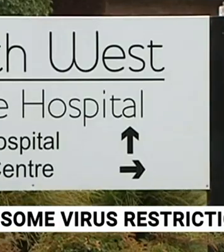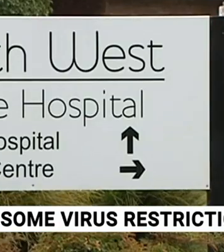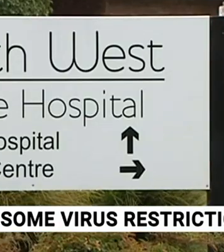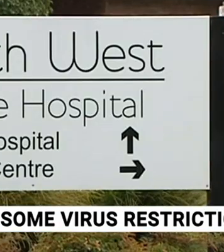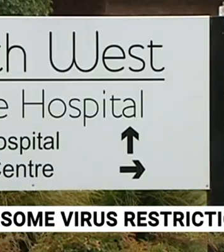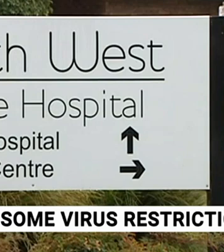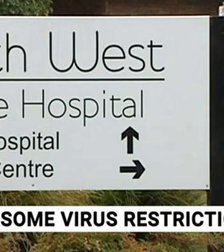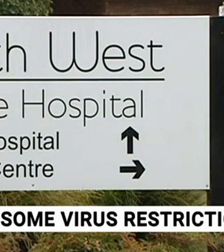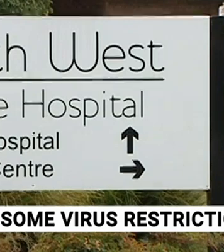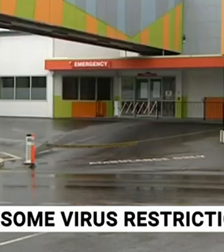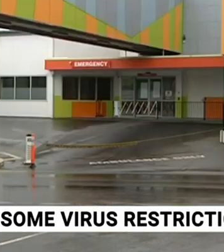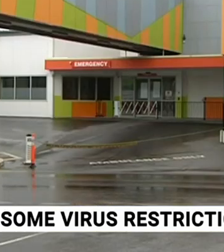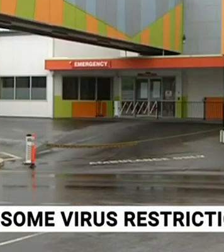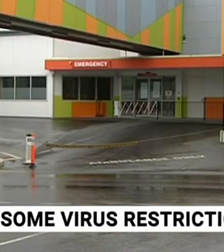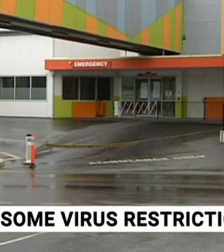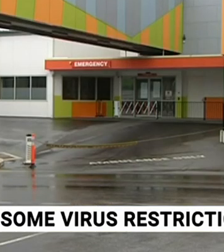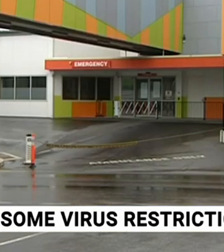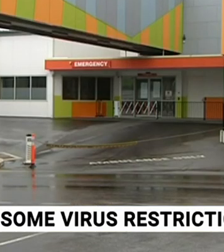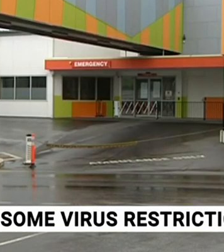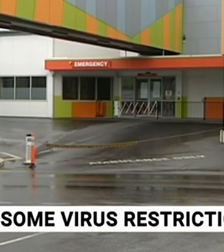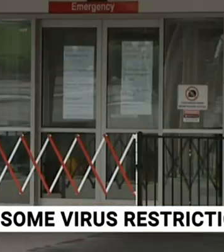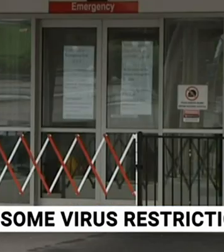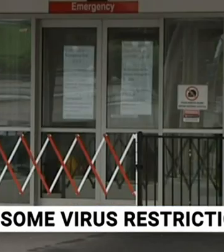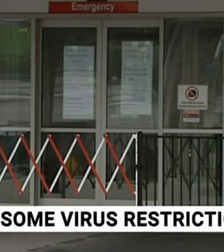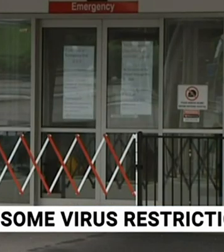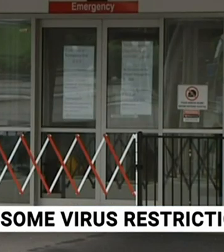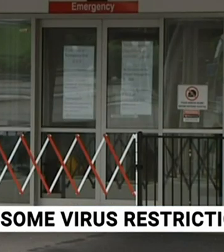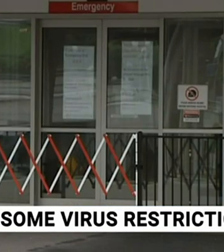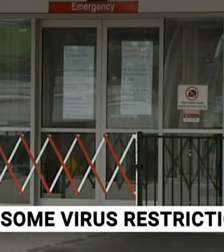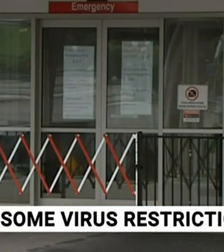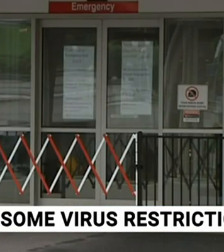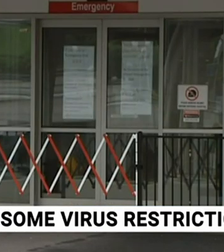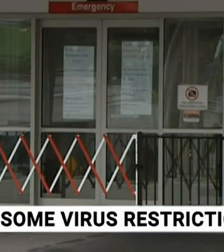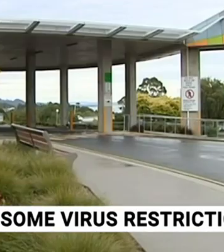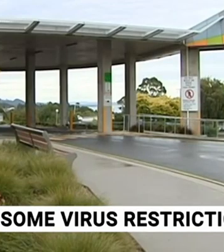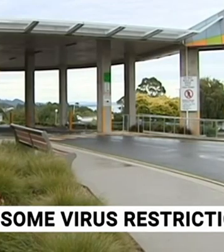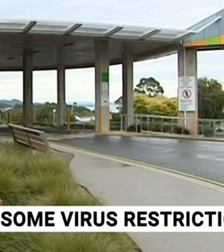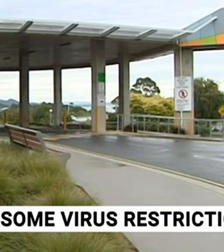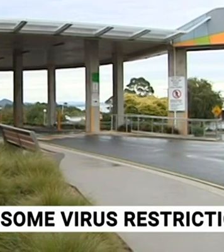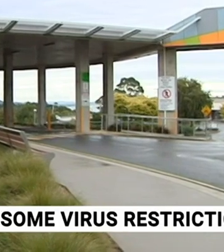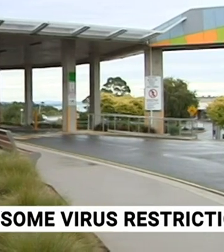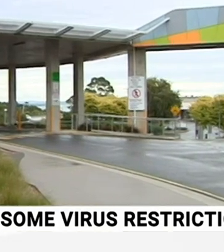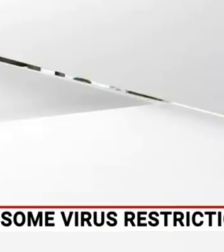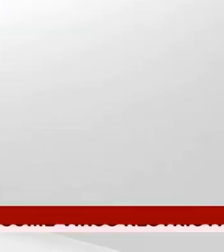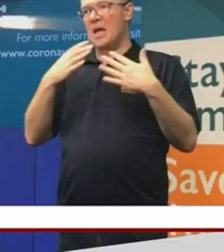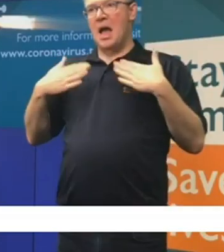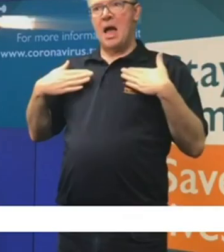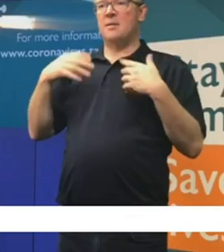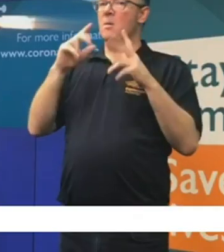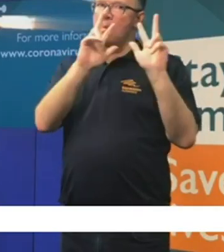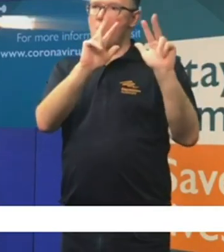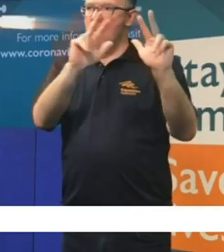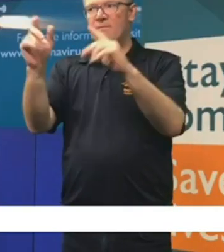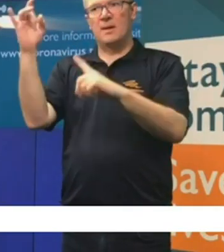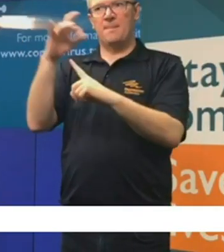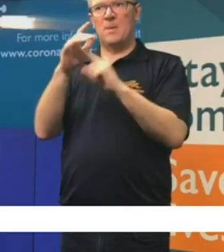Tasmania over the past 24 hours. Premier Peter Gutwin says some lockdown measures can now be relaxed. As we